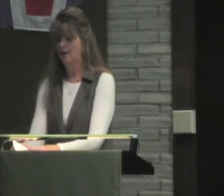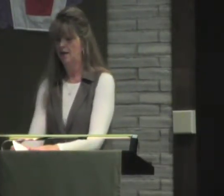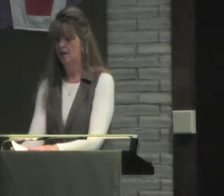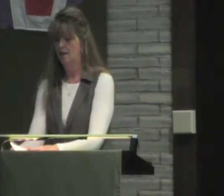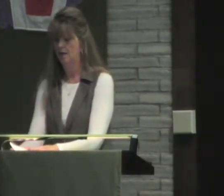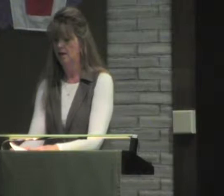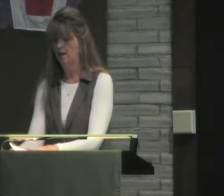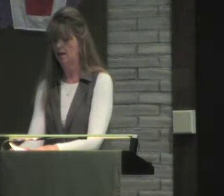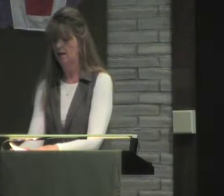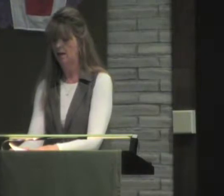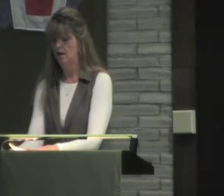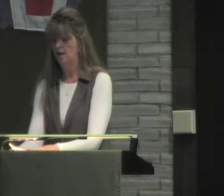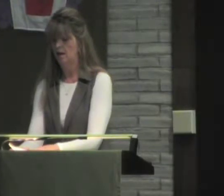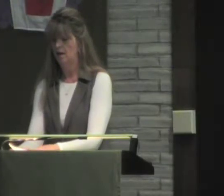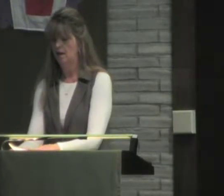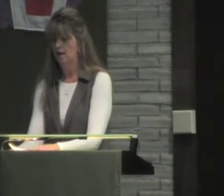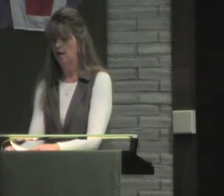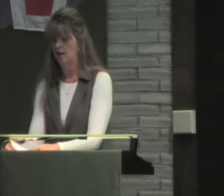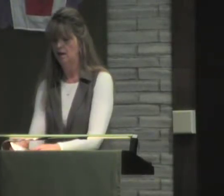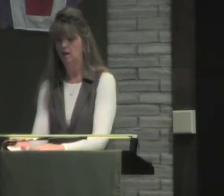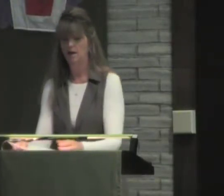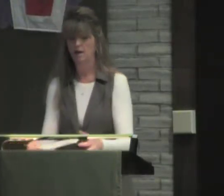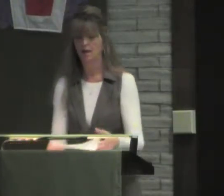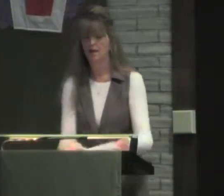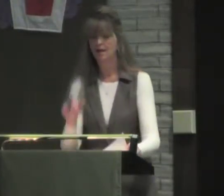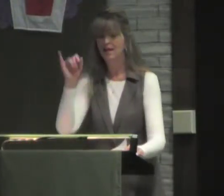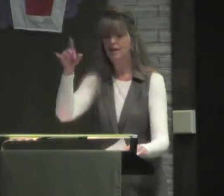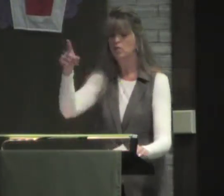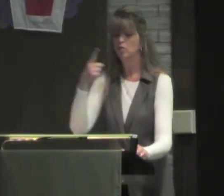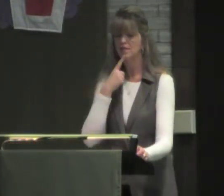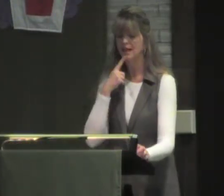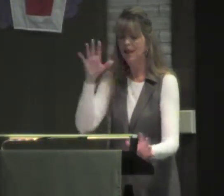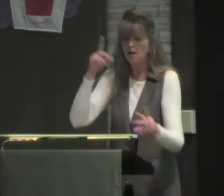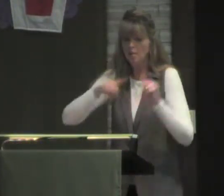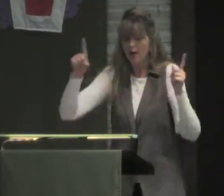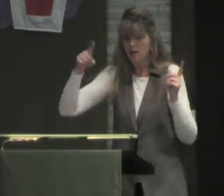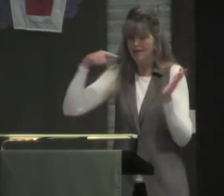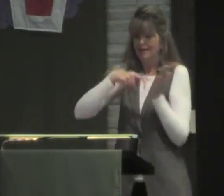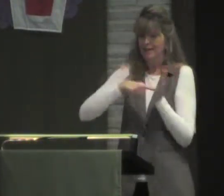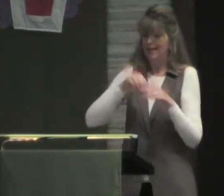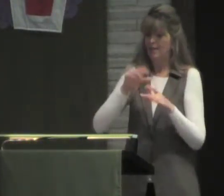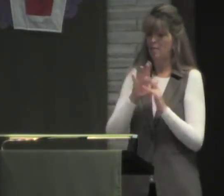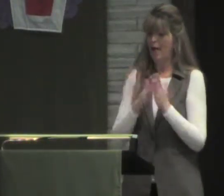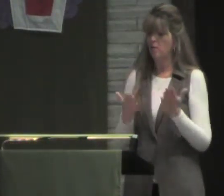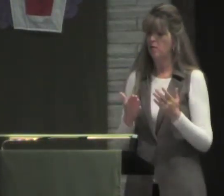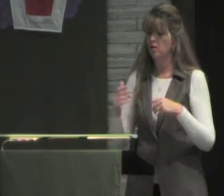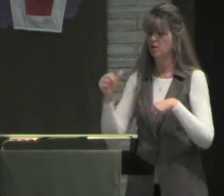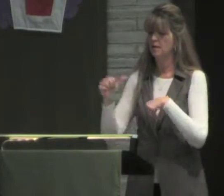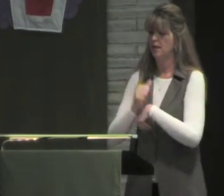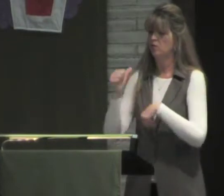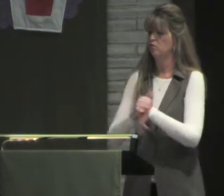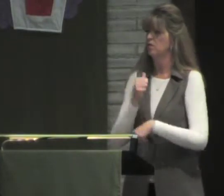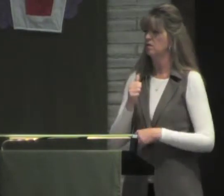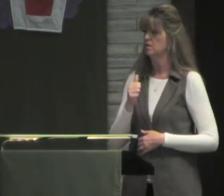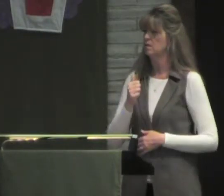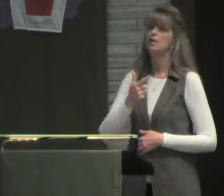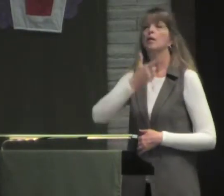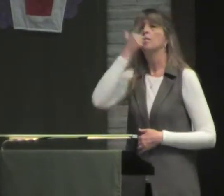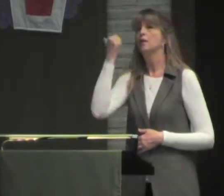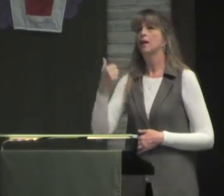that saying, but it's in the Bible, is dangerous.